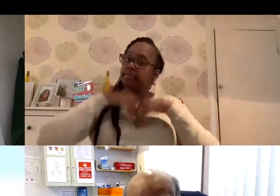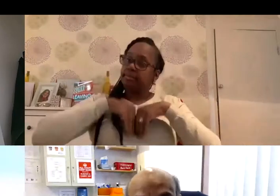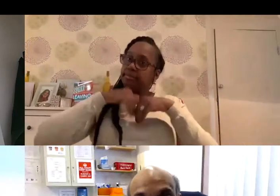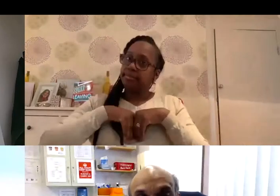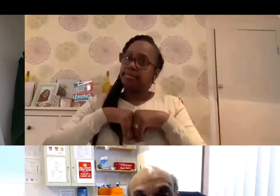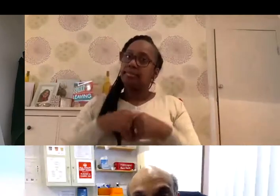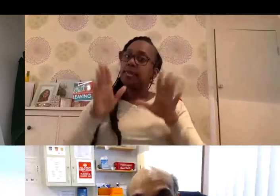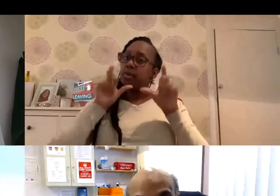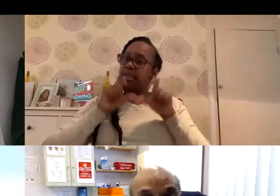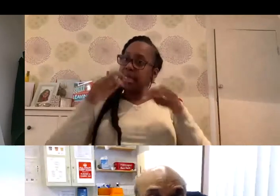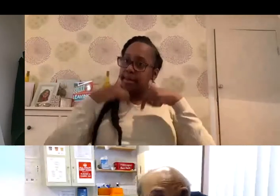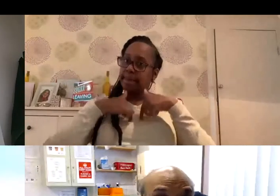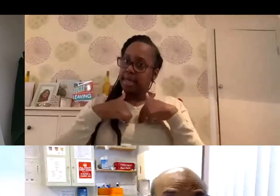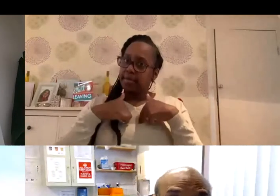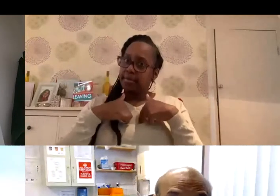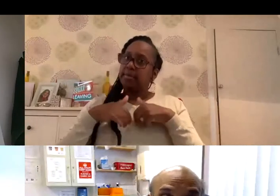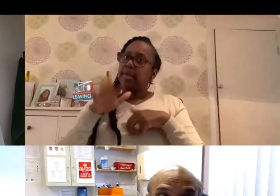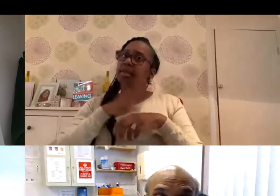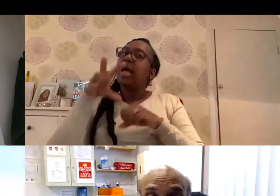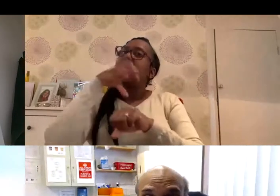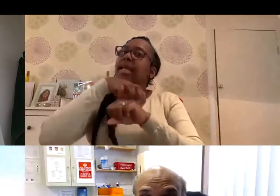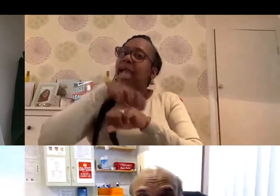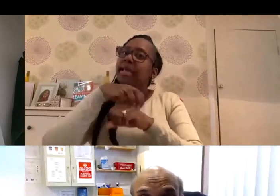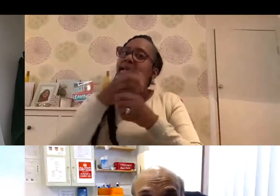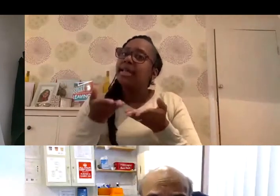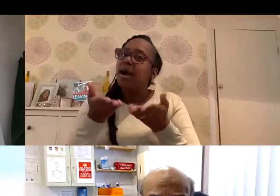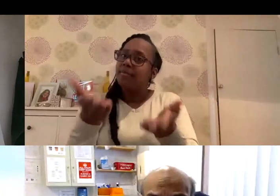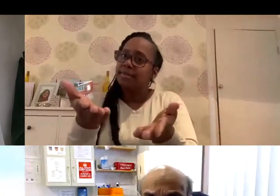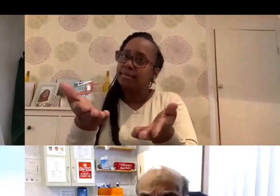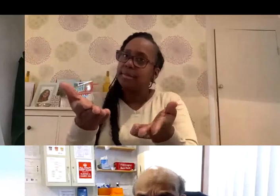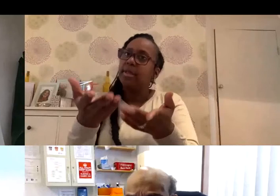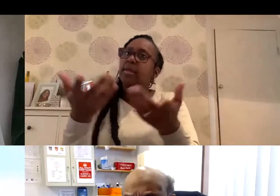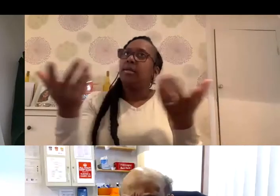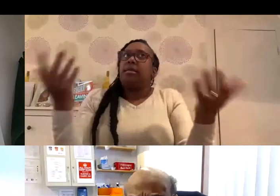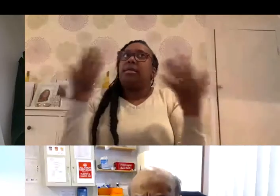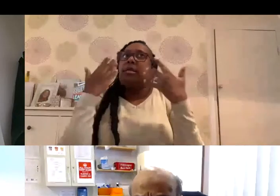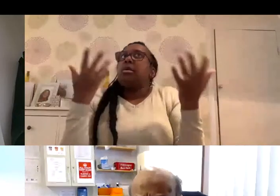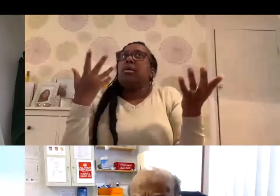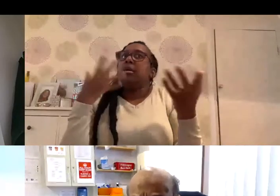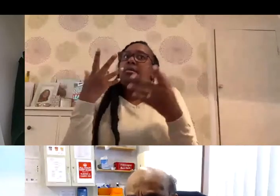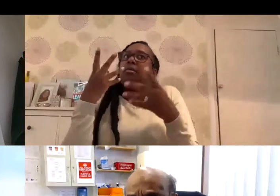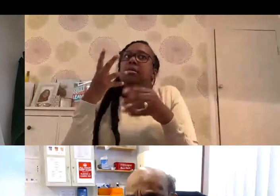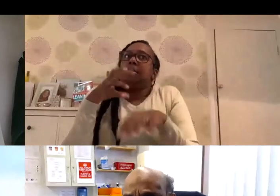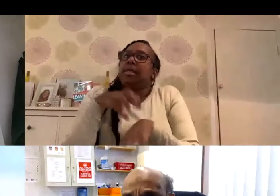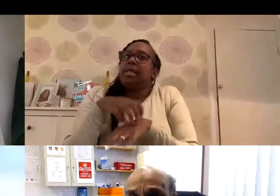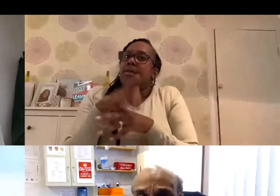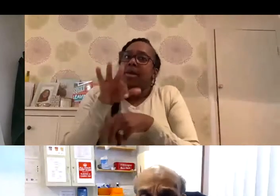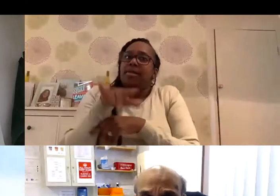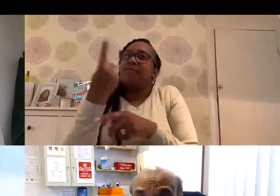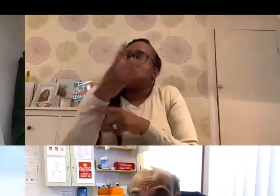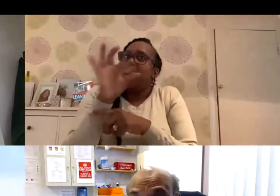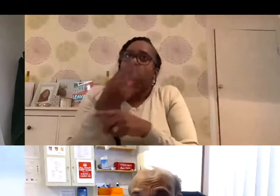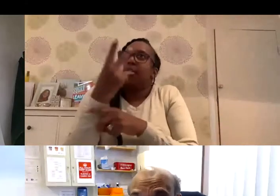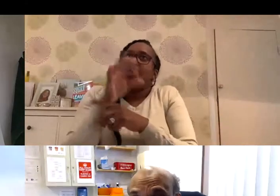incubation period, it's a bit like the cake in the oven, you know, it takes, I don't know, I don't bake a cake, but I know it's there in the oven for an hour or